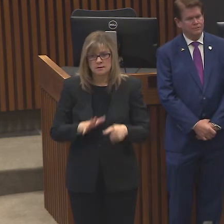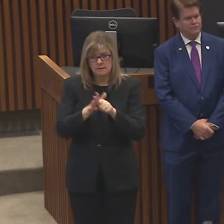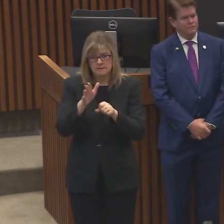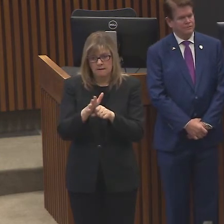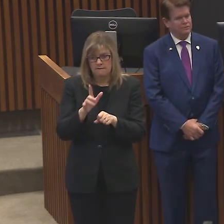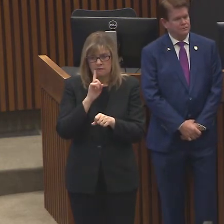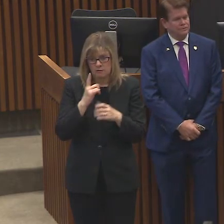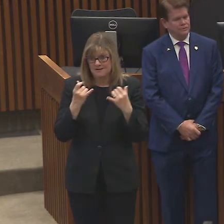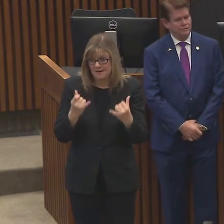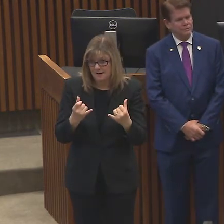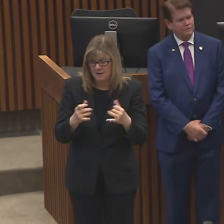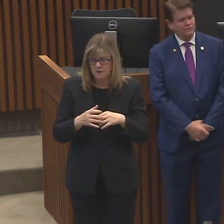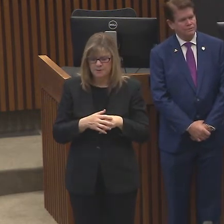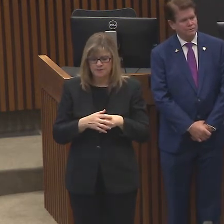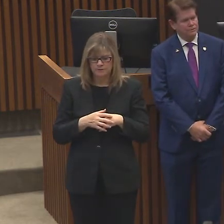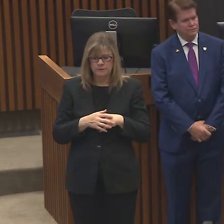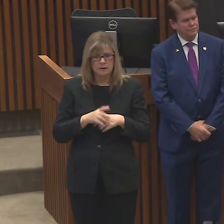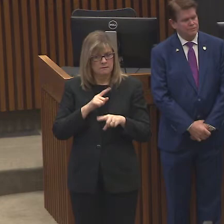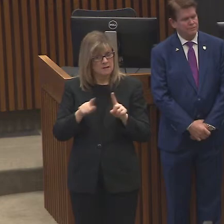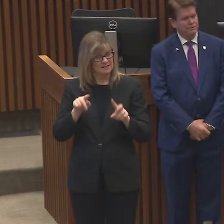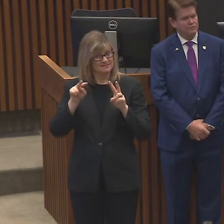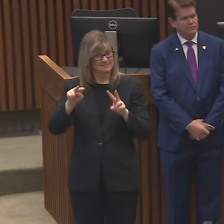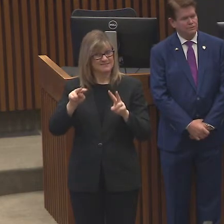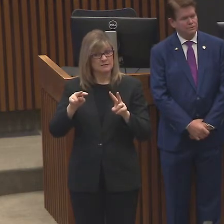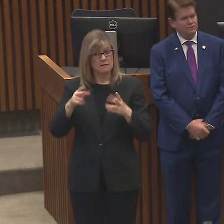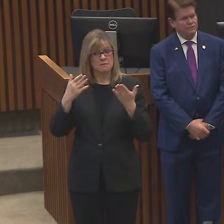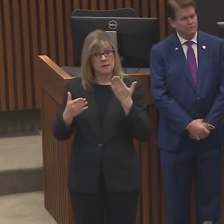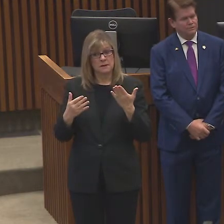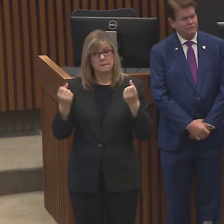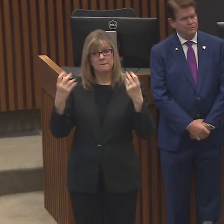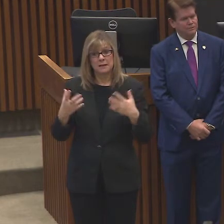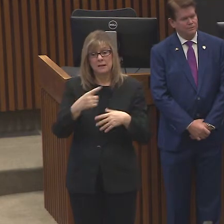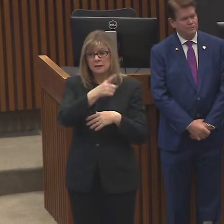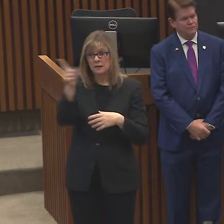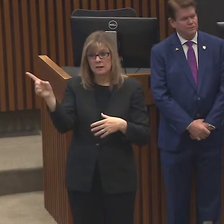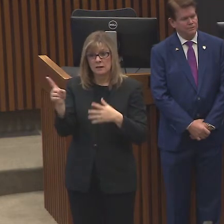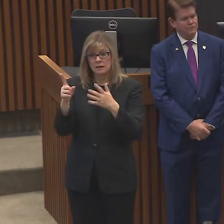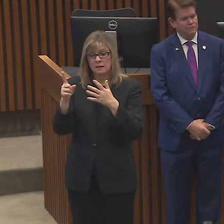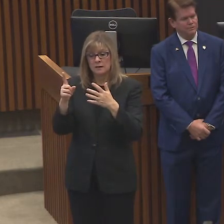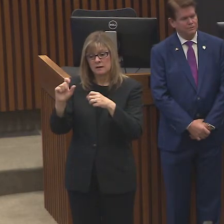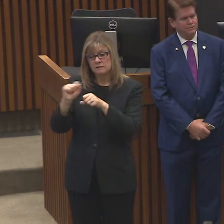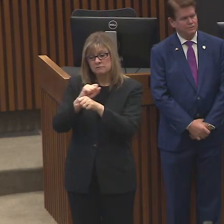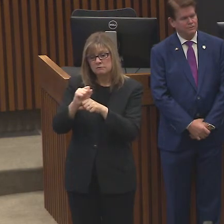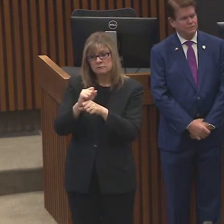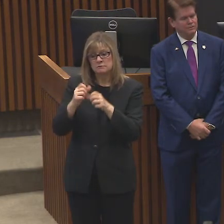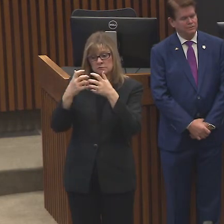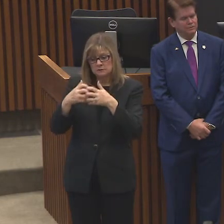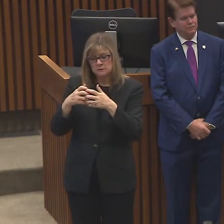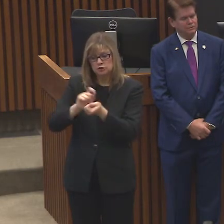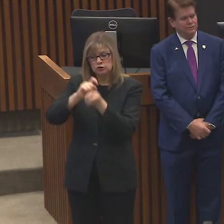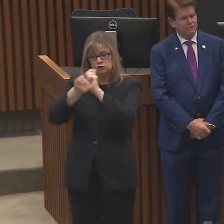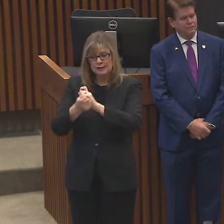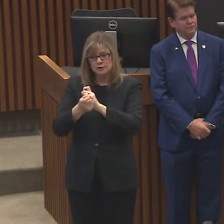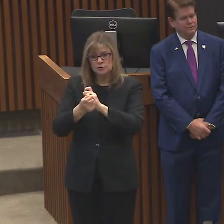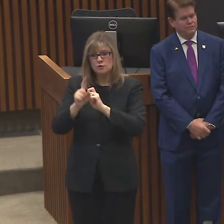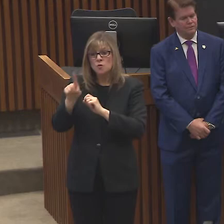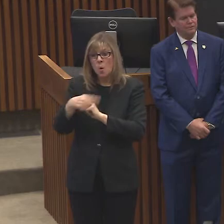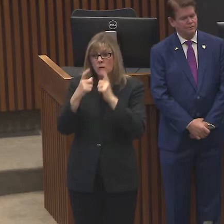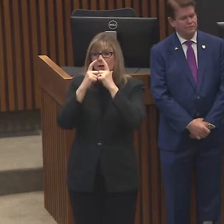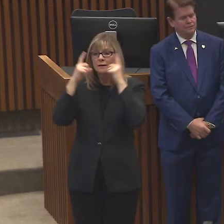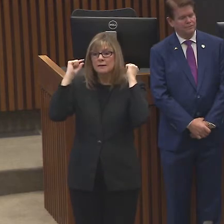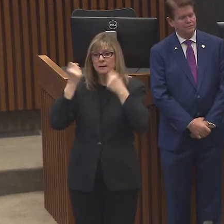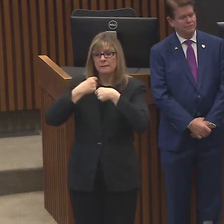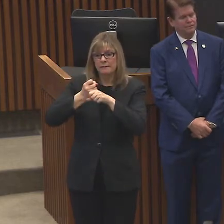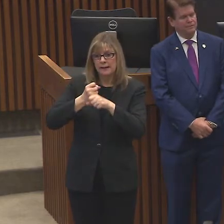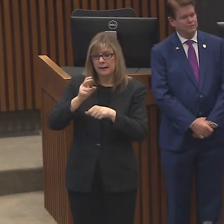is the supply chain and a lot of manufacturers are converting to only N95 manufacturer, but that has not made it into